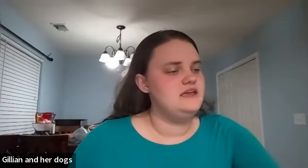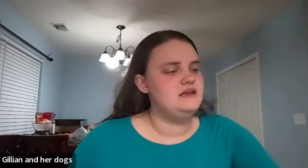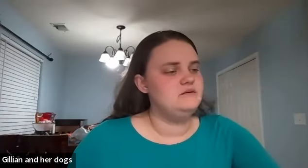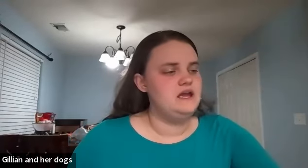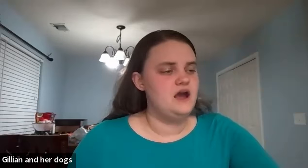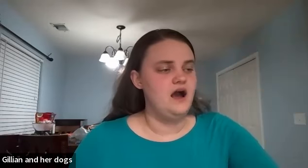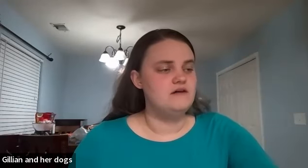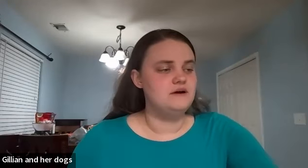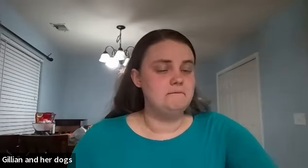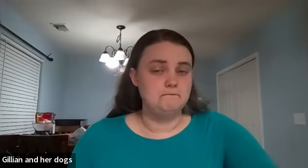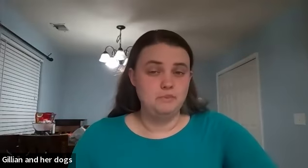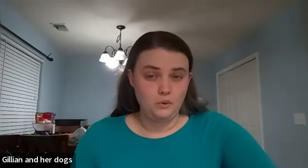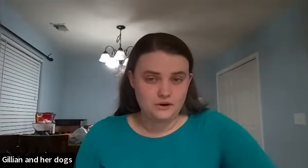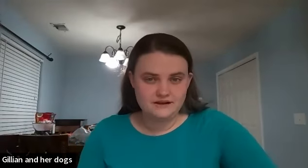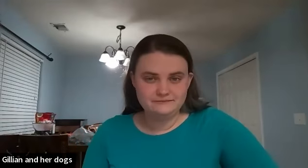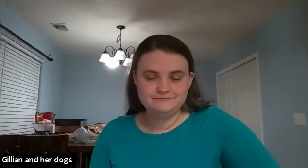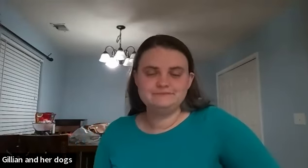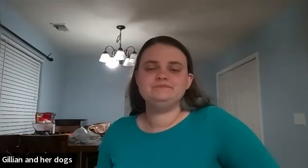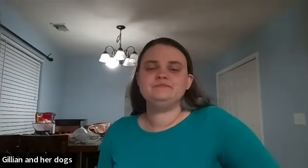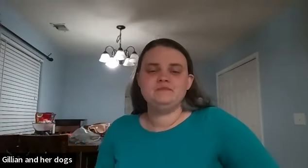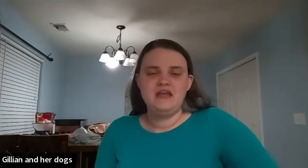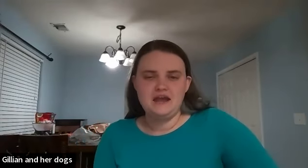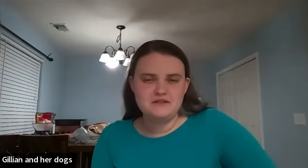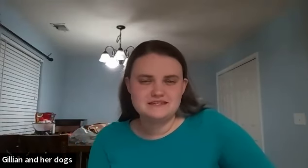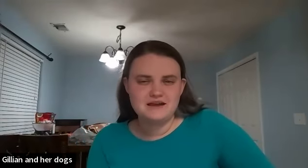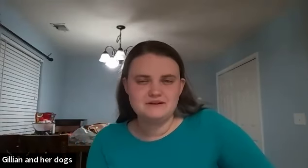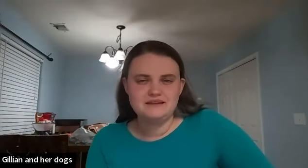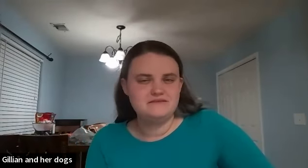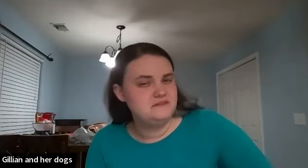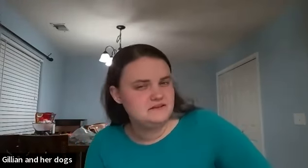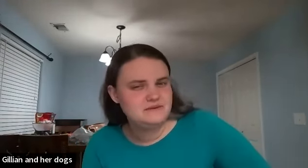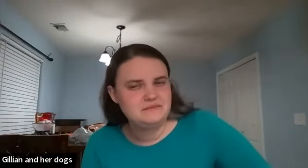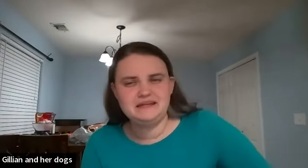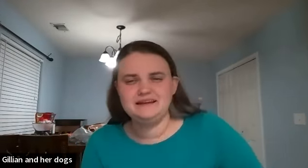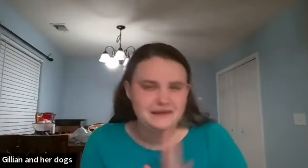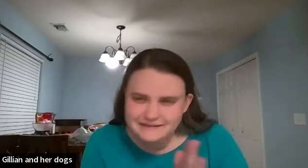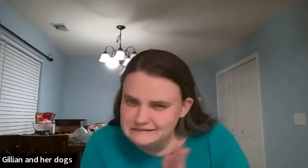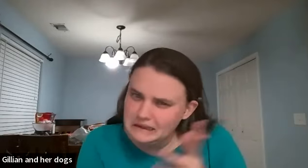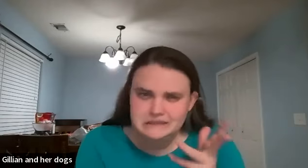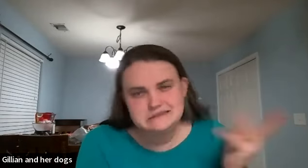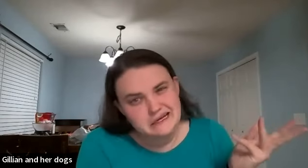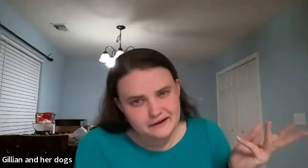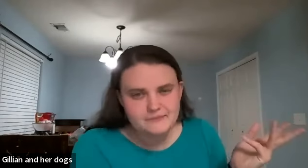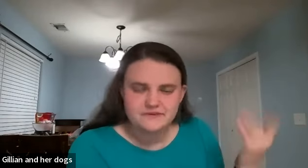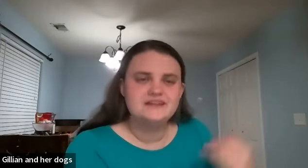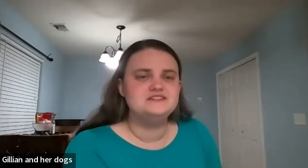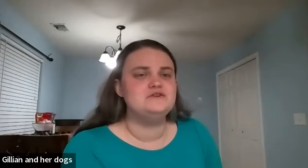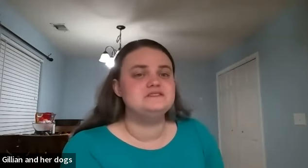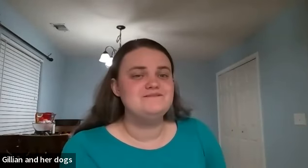then we have bored i know that's not really a feeling but i mean it kind of kind of is kind of enough and so the sign